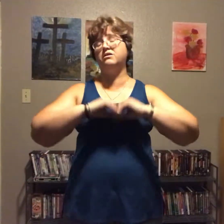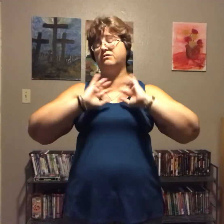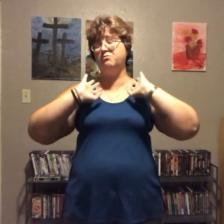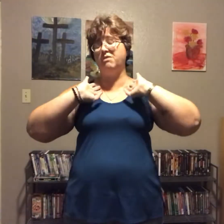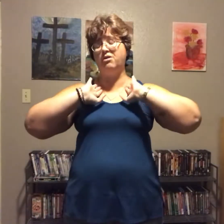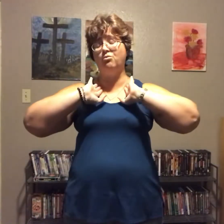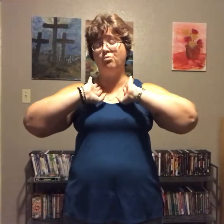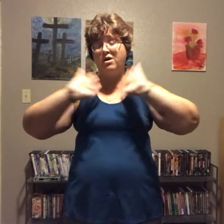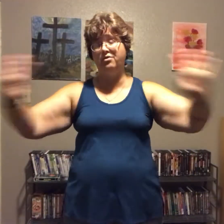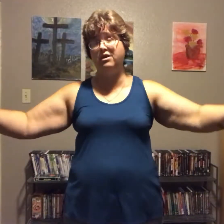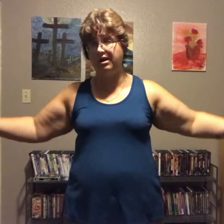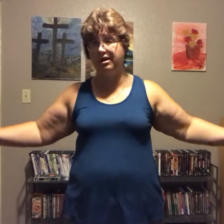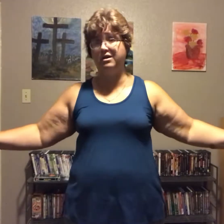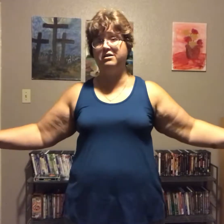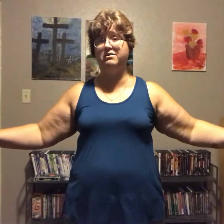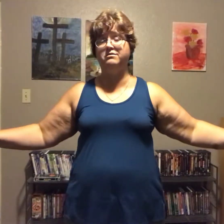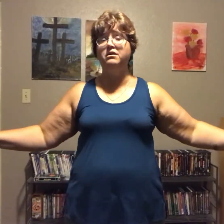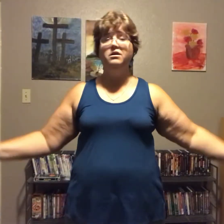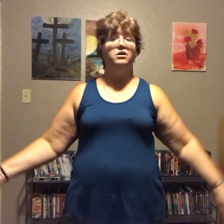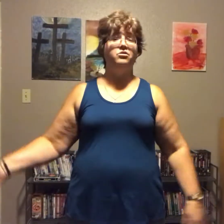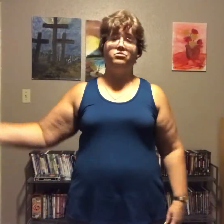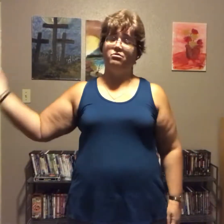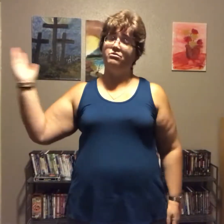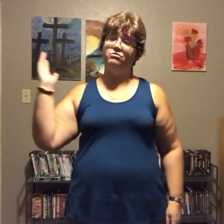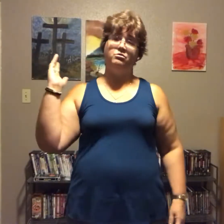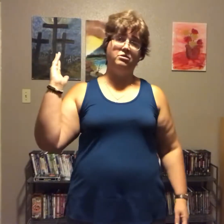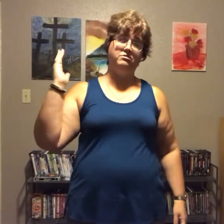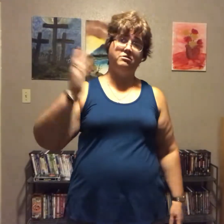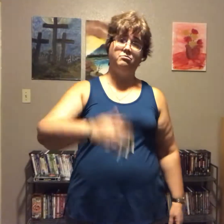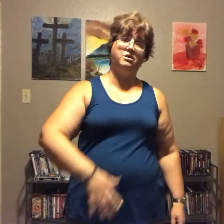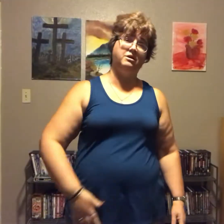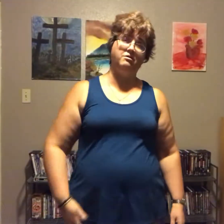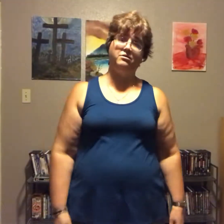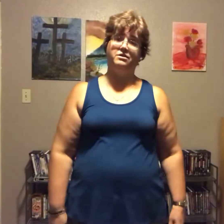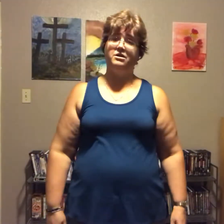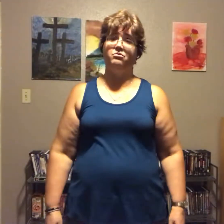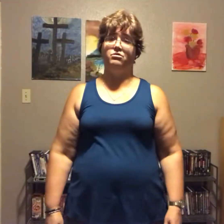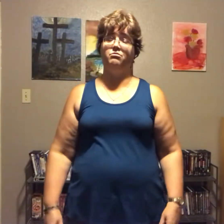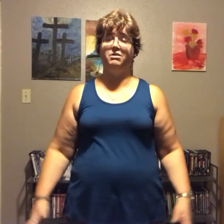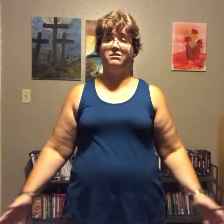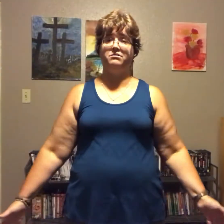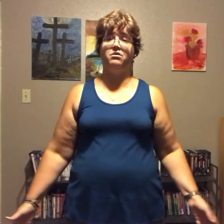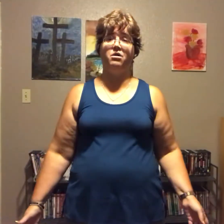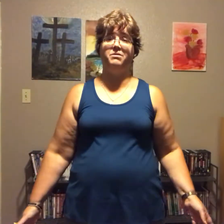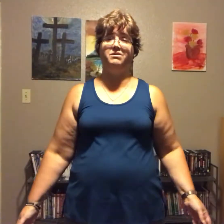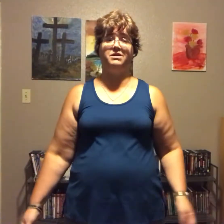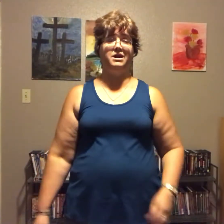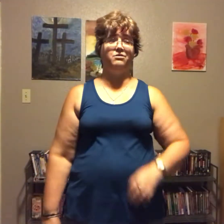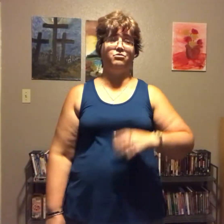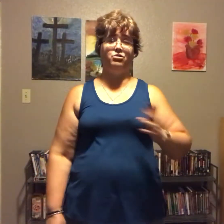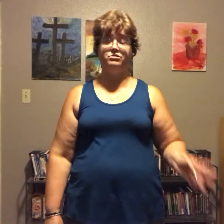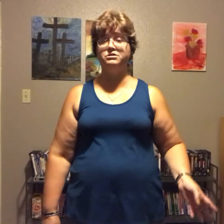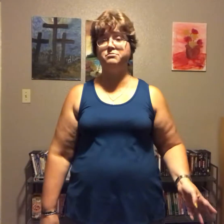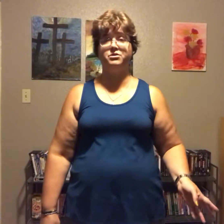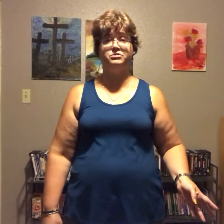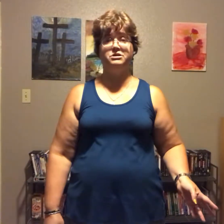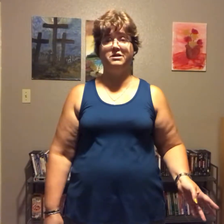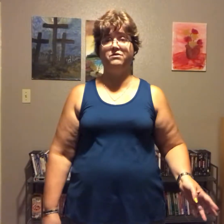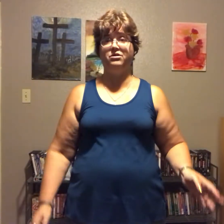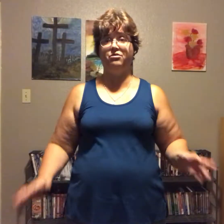doesn't matter what the heck it is there's always going to be somebody on there who makes a comment that either hurts the person even though